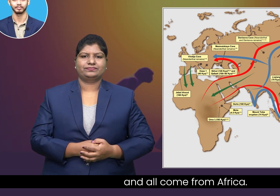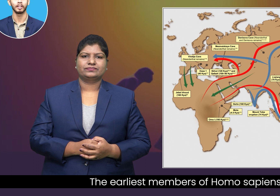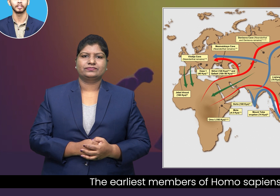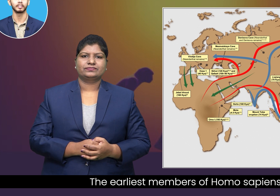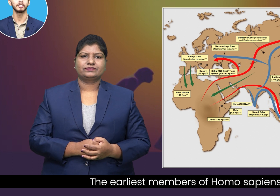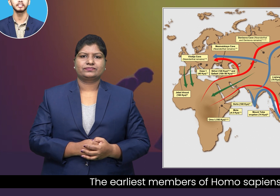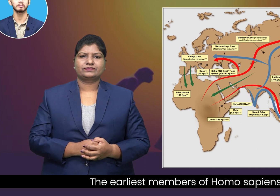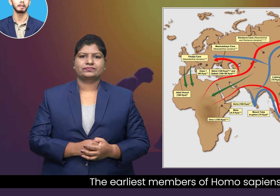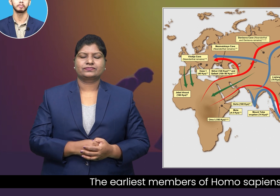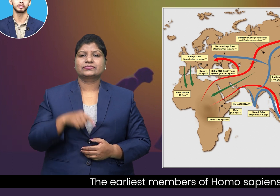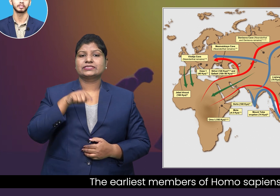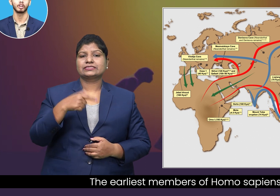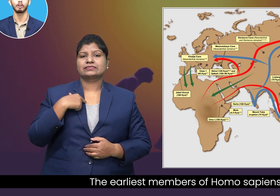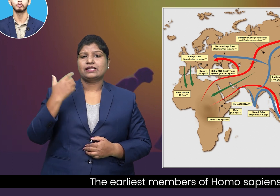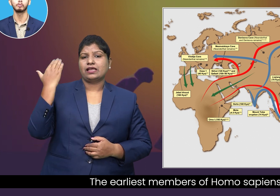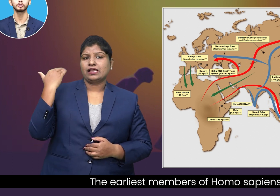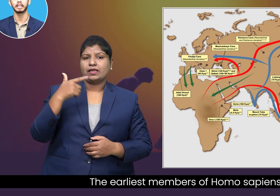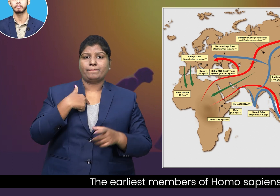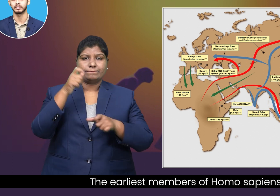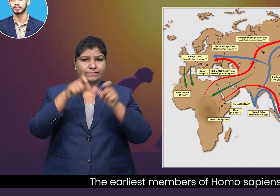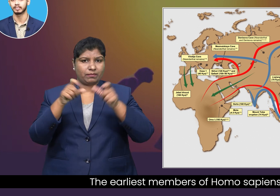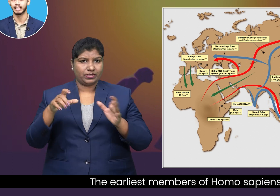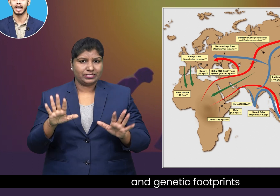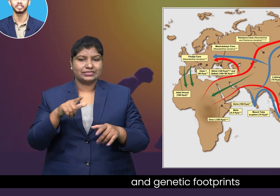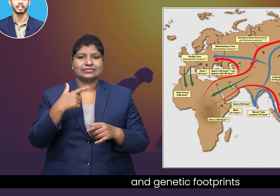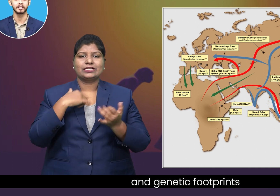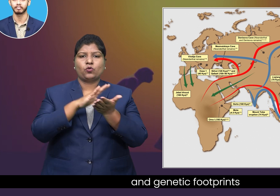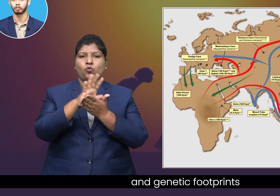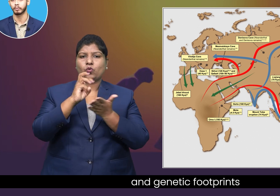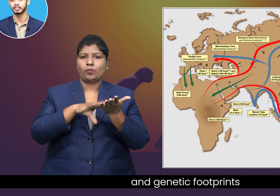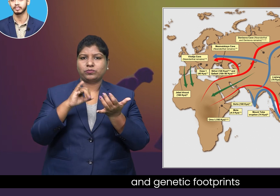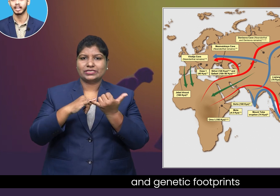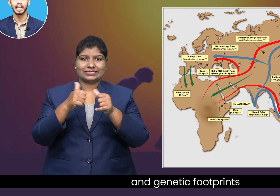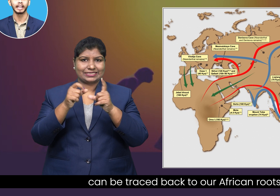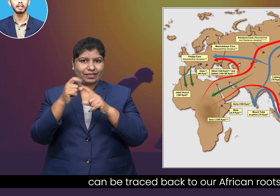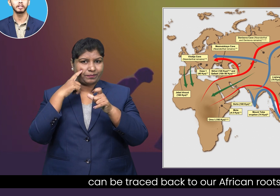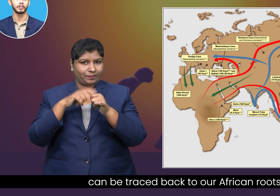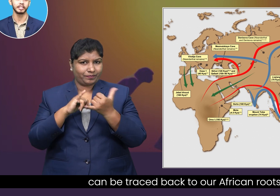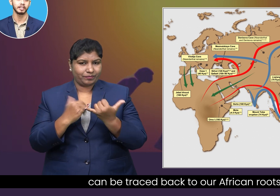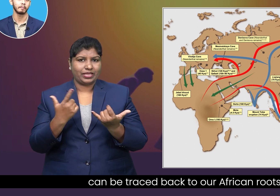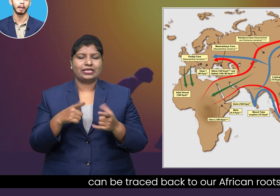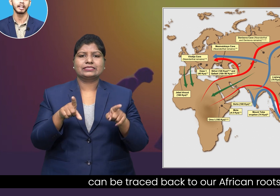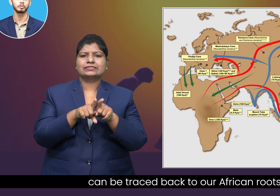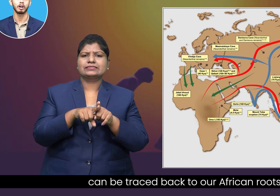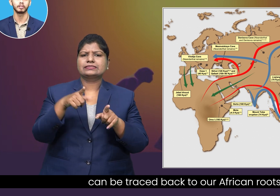The earliest members of Homo sapiens and genetic footprints can be traced back to our